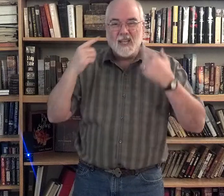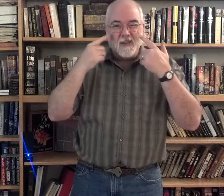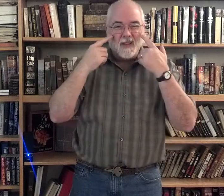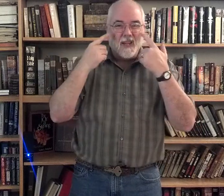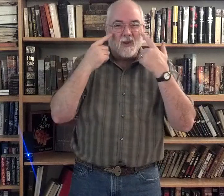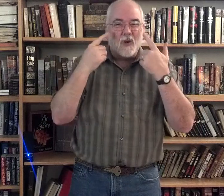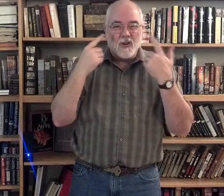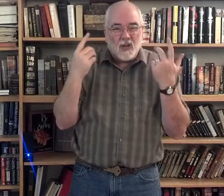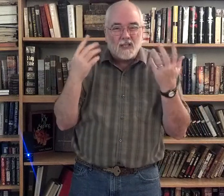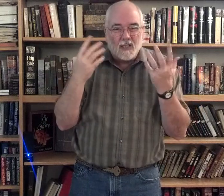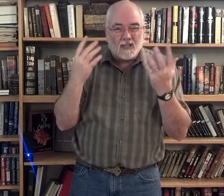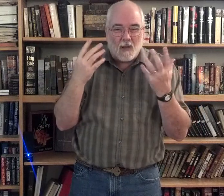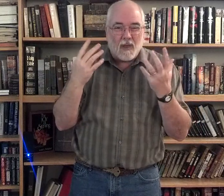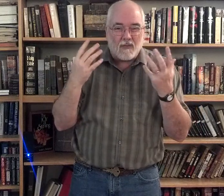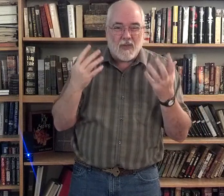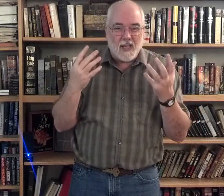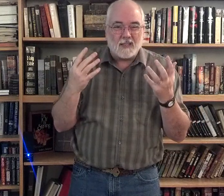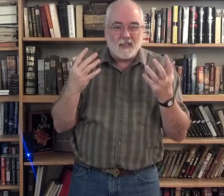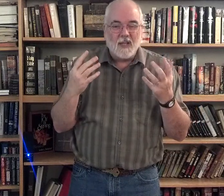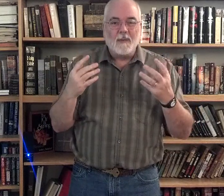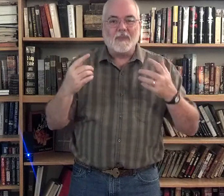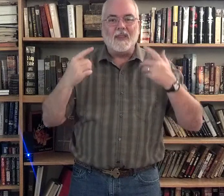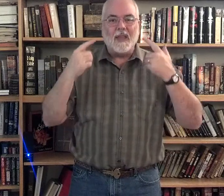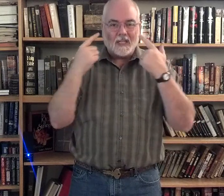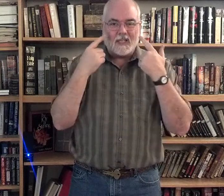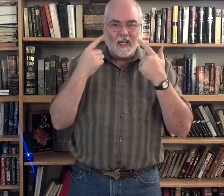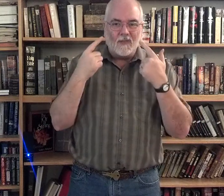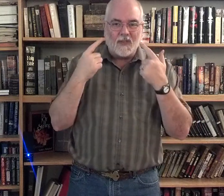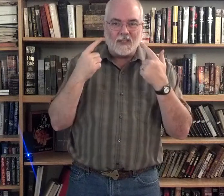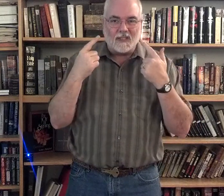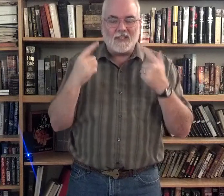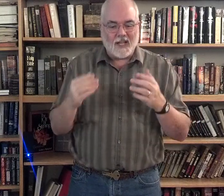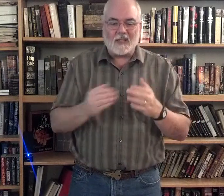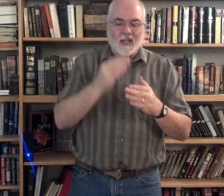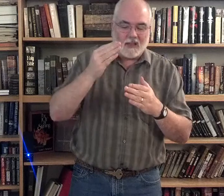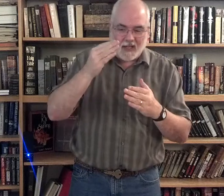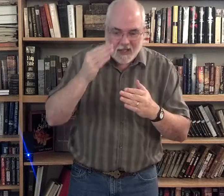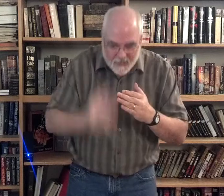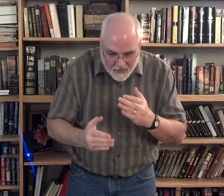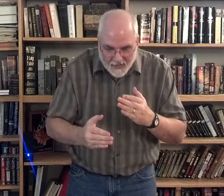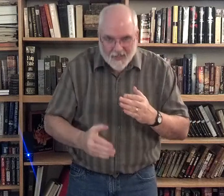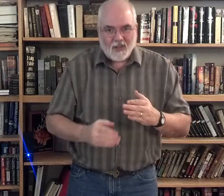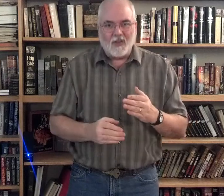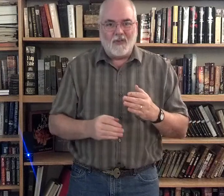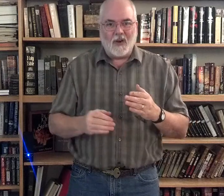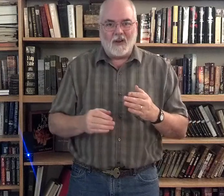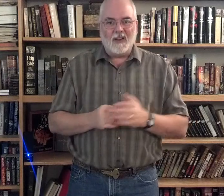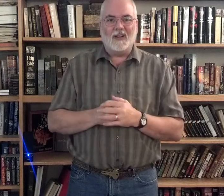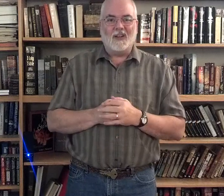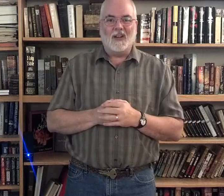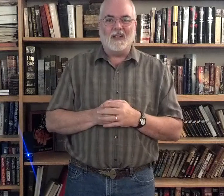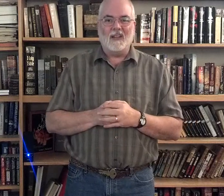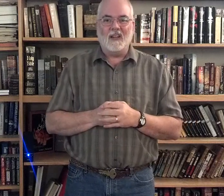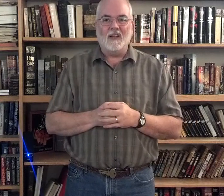the incredulousness on my face? That's the emphasis. That's like the very. And, in